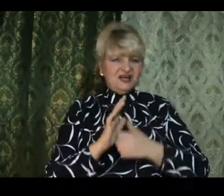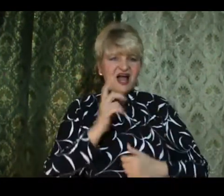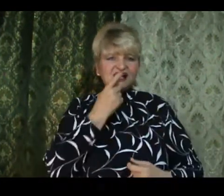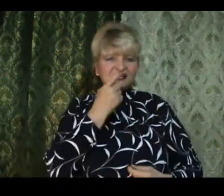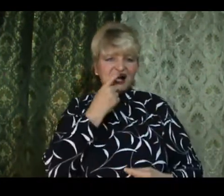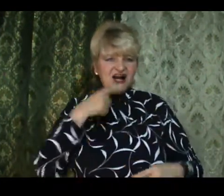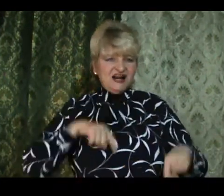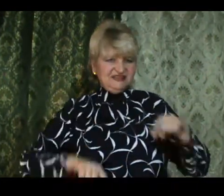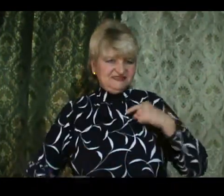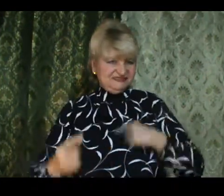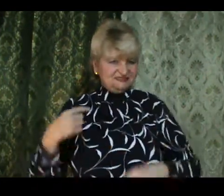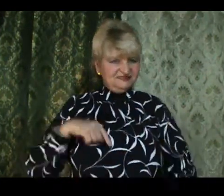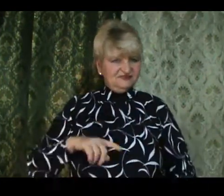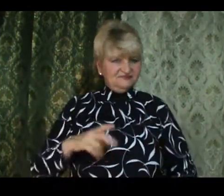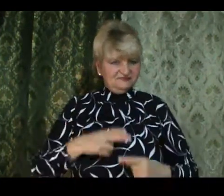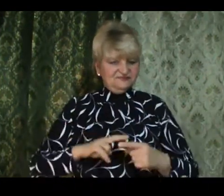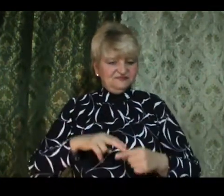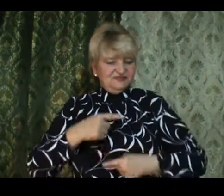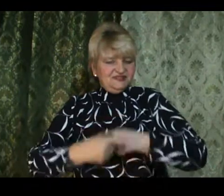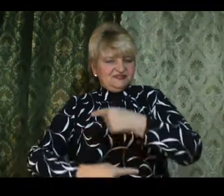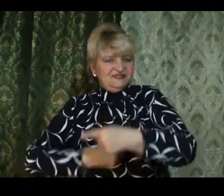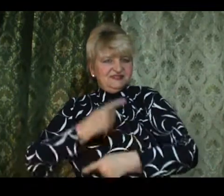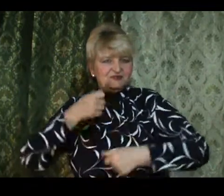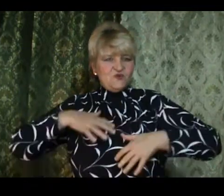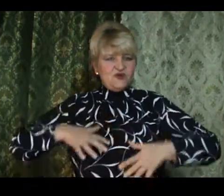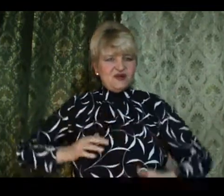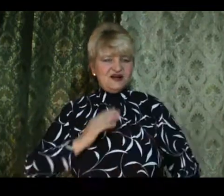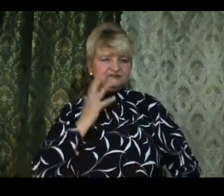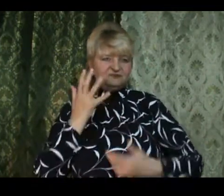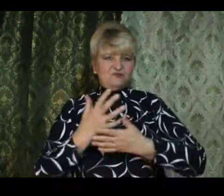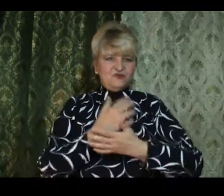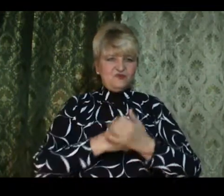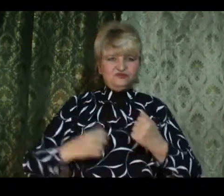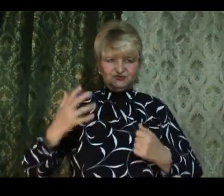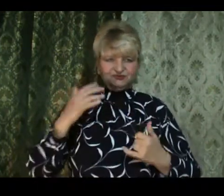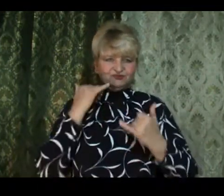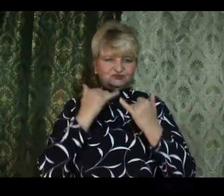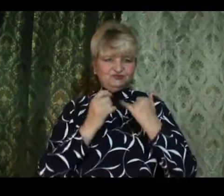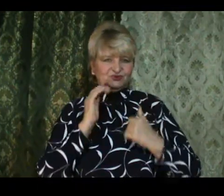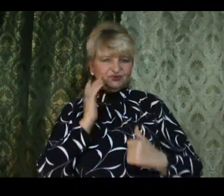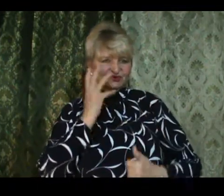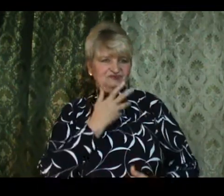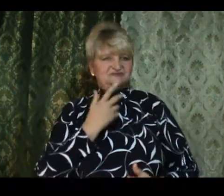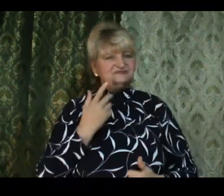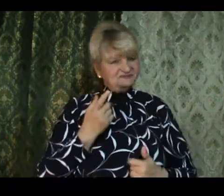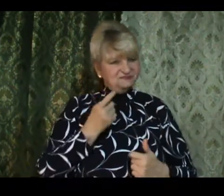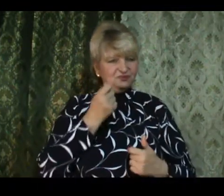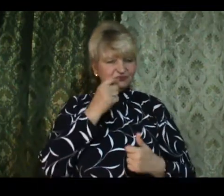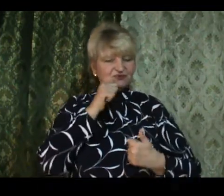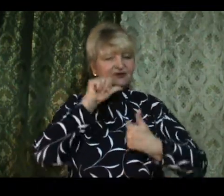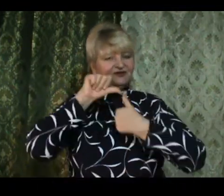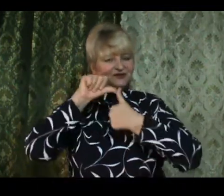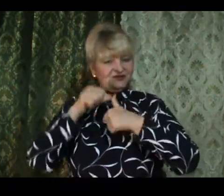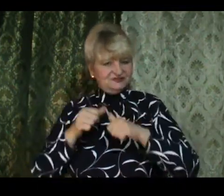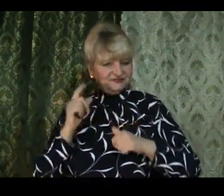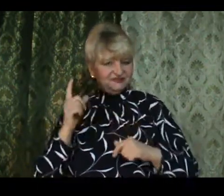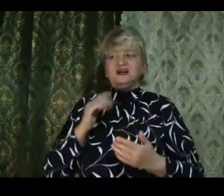it over Just take your mind And